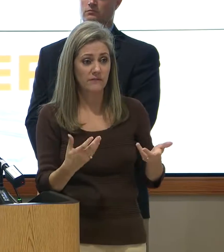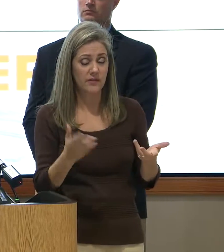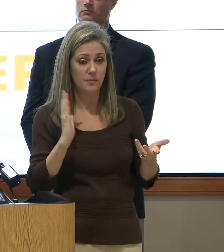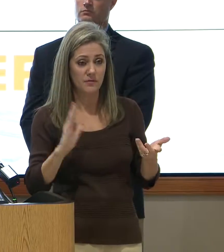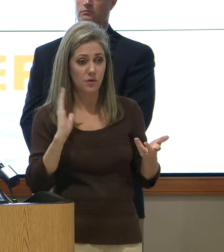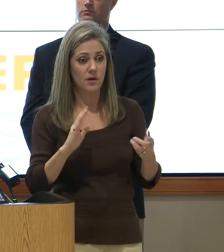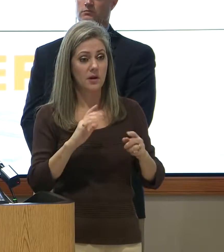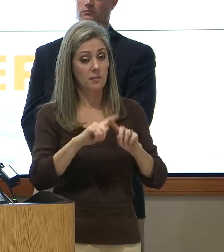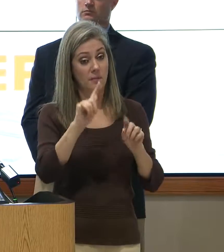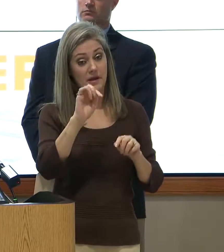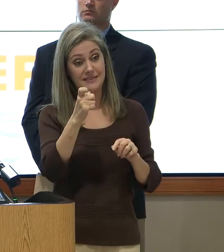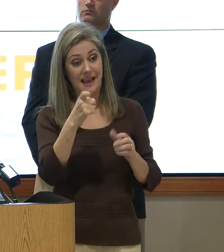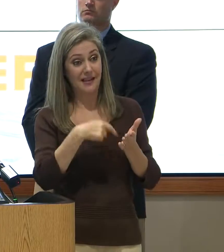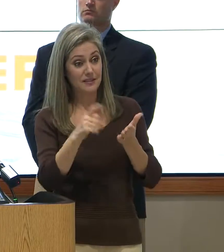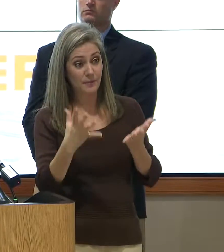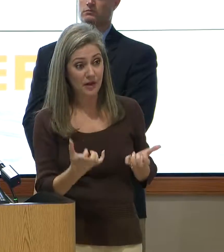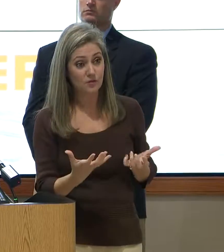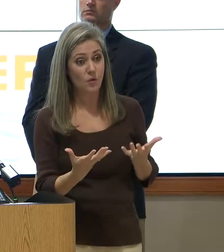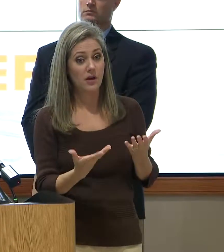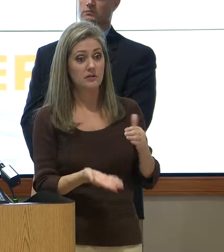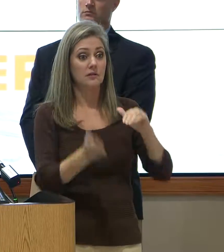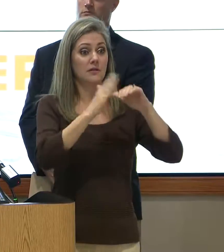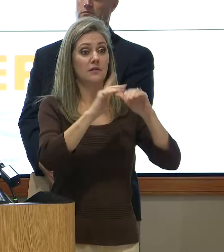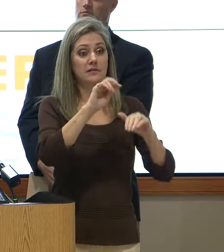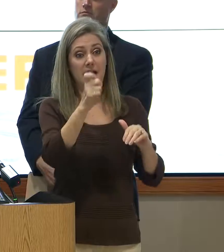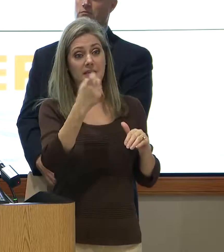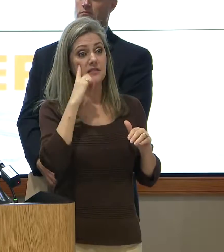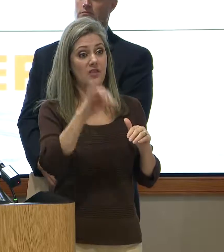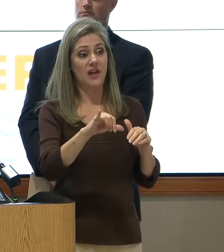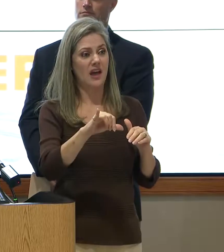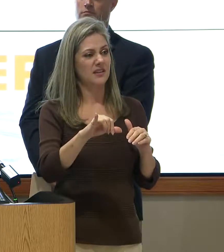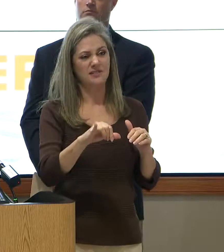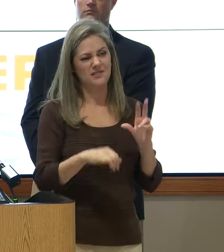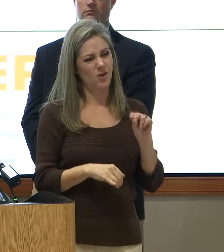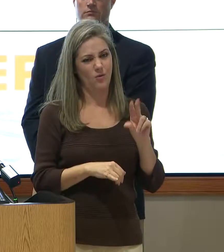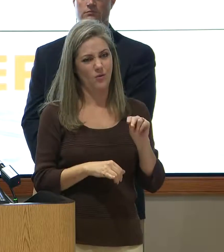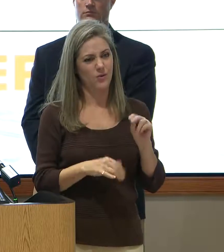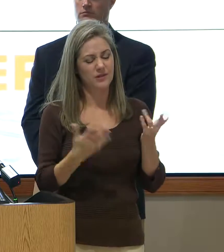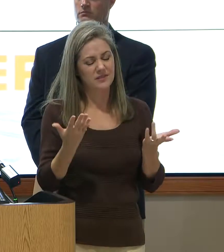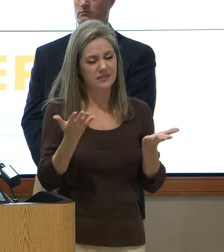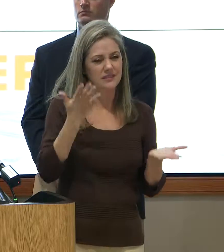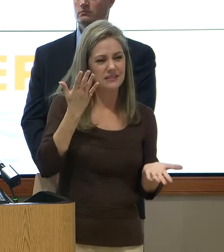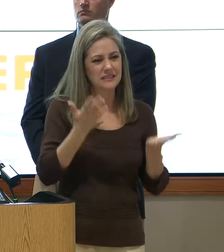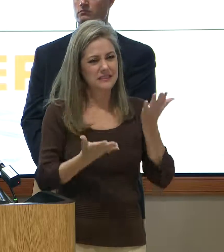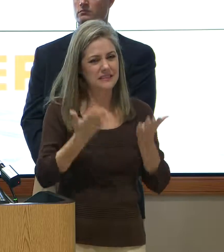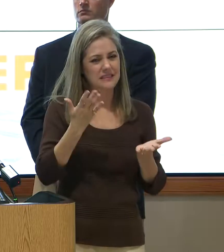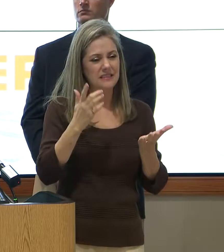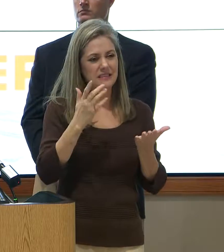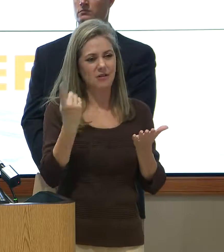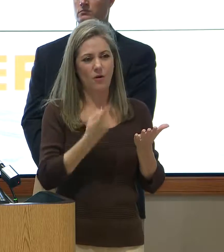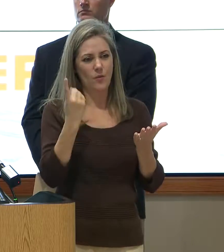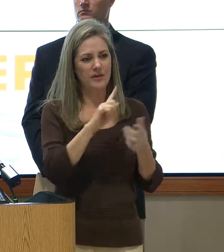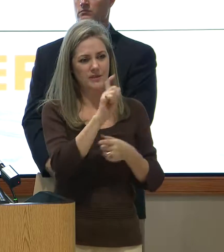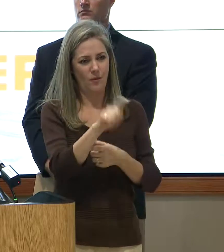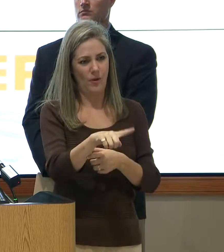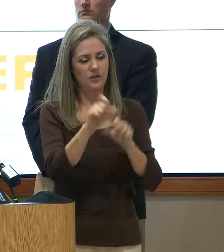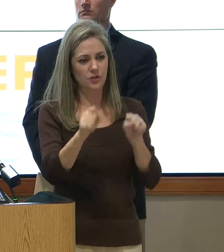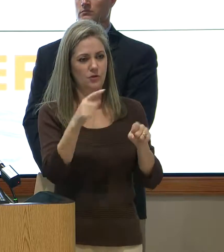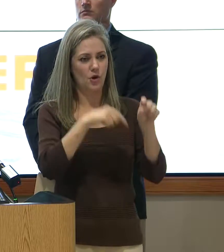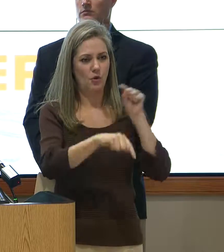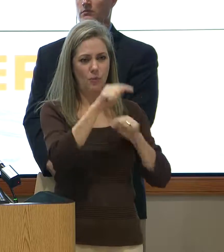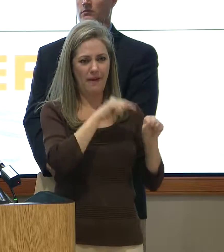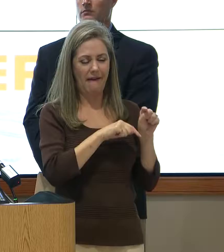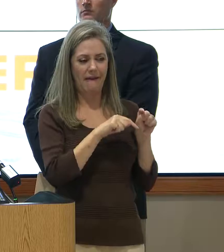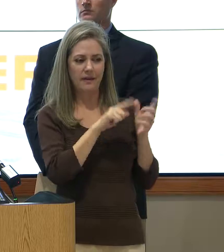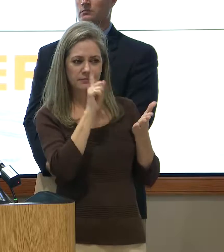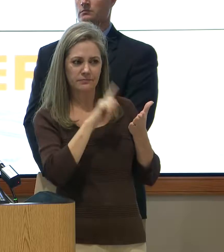Did the taxpayers want to have higher taxes to do that? No. So, I mean, those are always the questions you can go back and